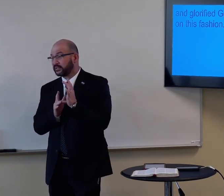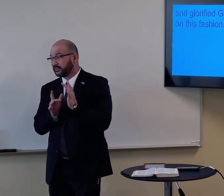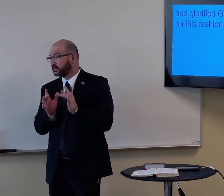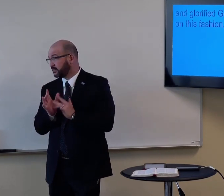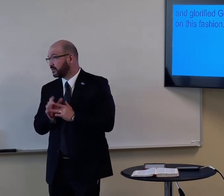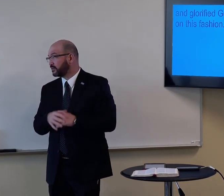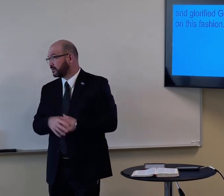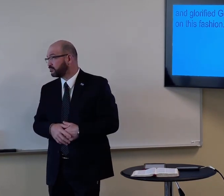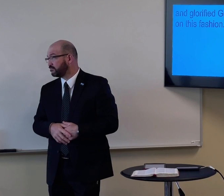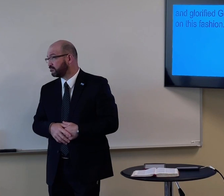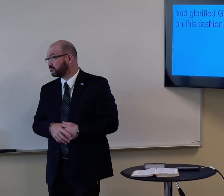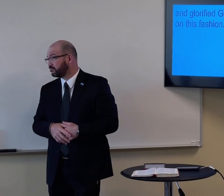Jesus did.